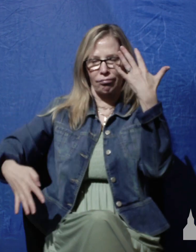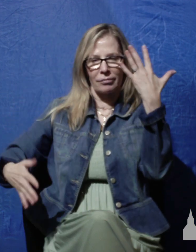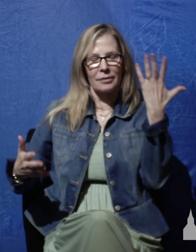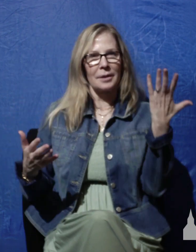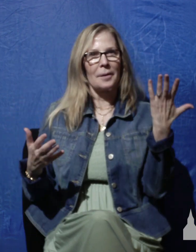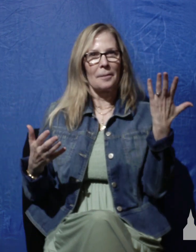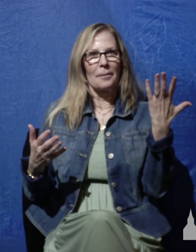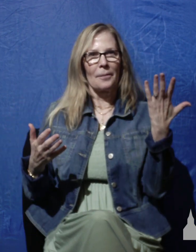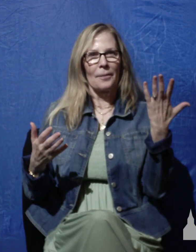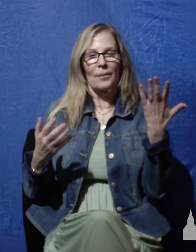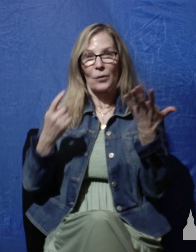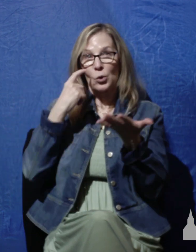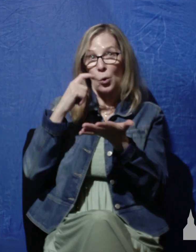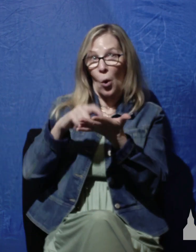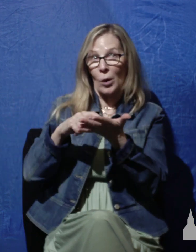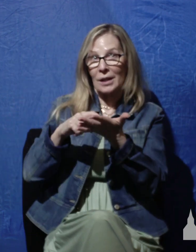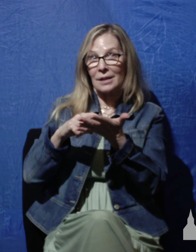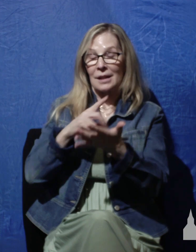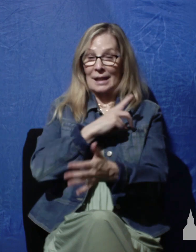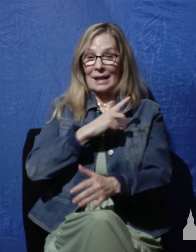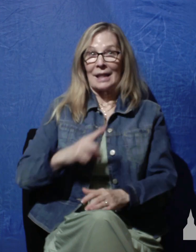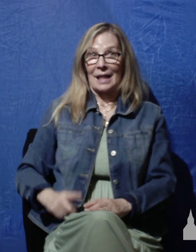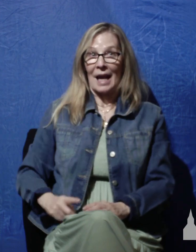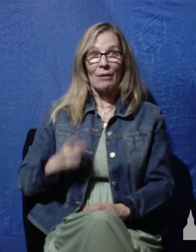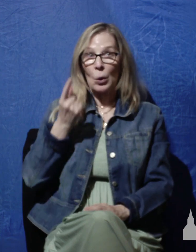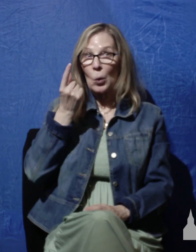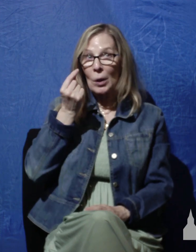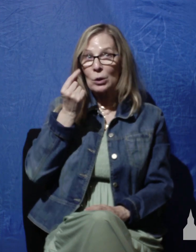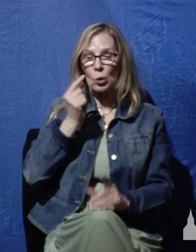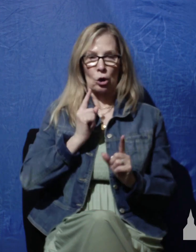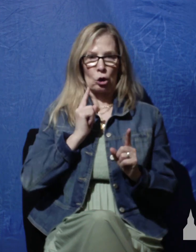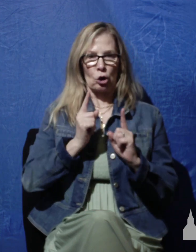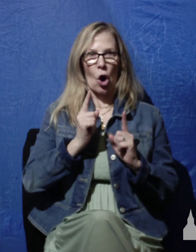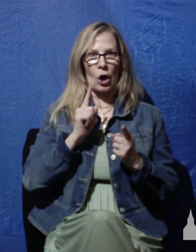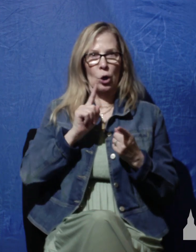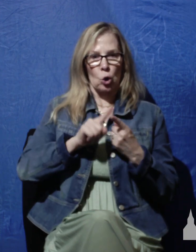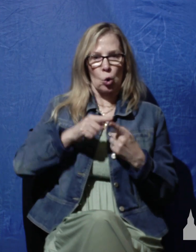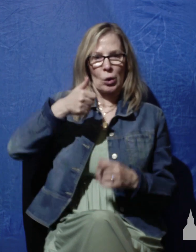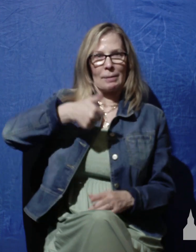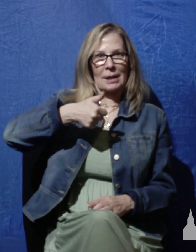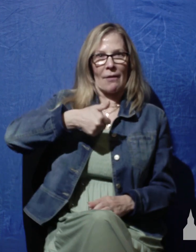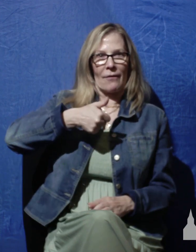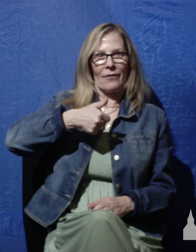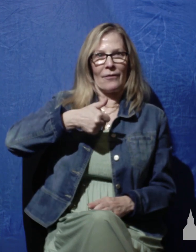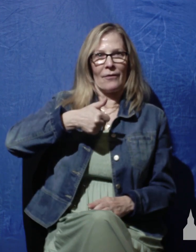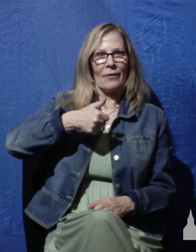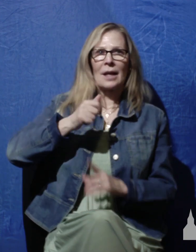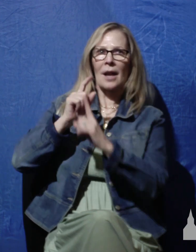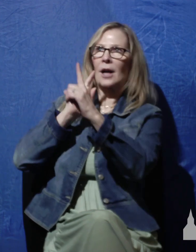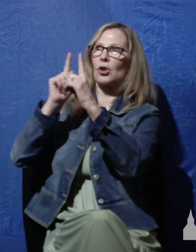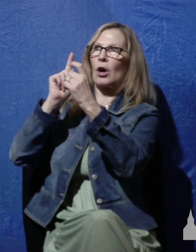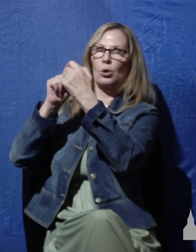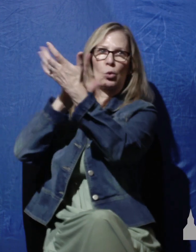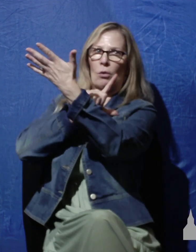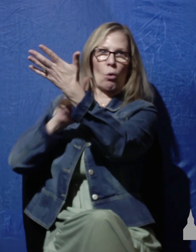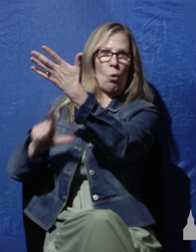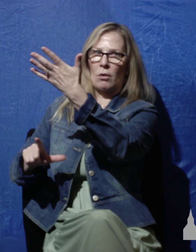David is doing here. He is talking to himself. He's not talking to the Lord. He's telling his own soul,